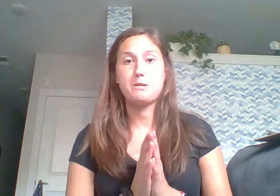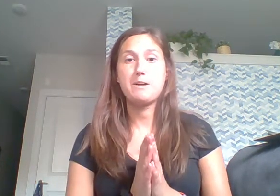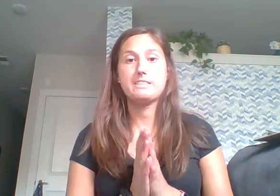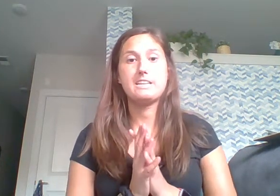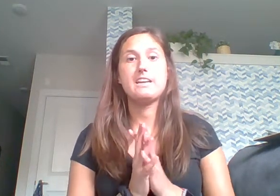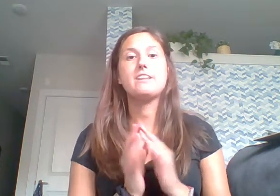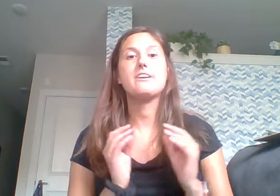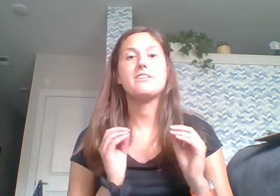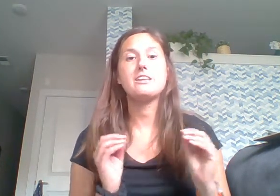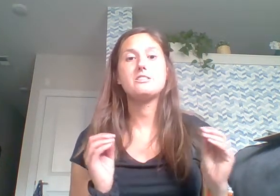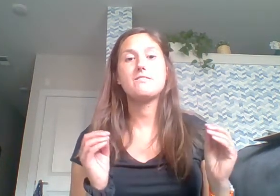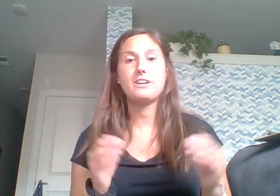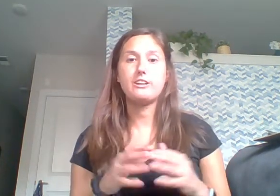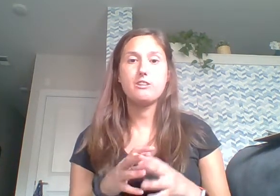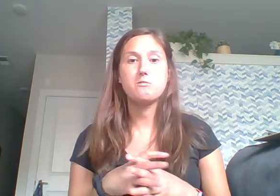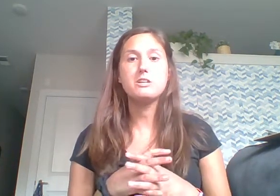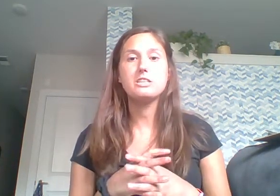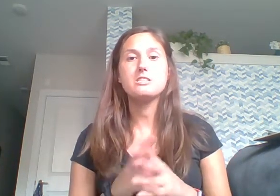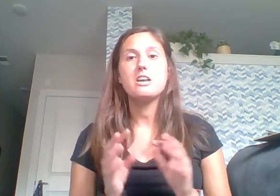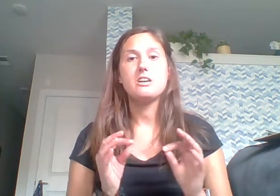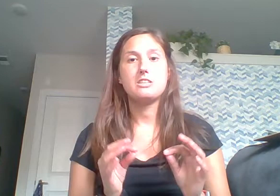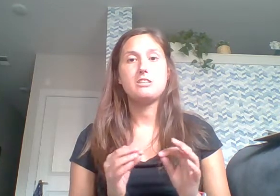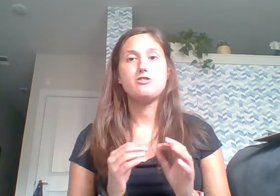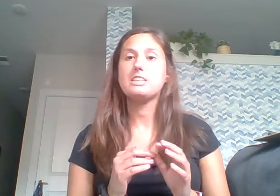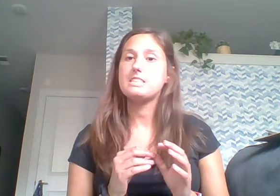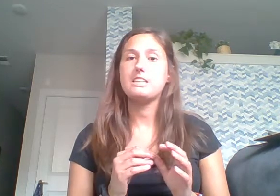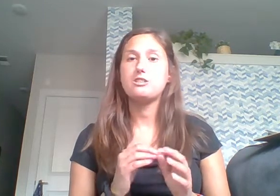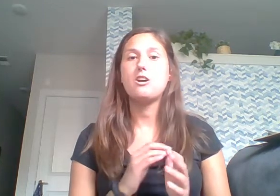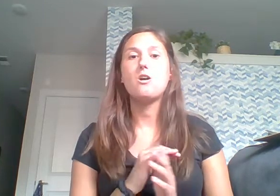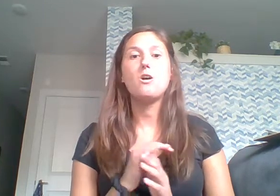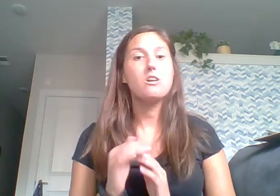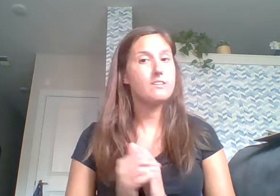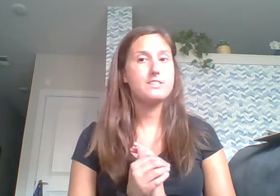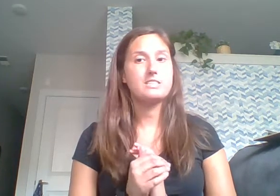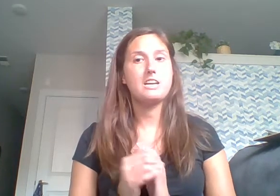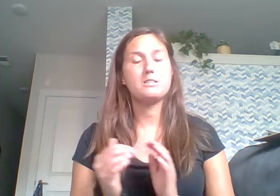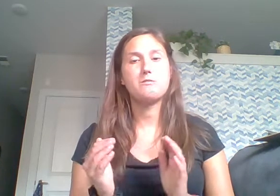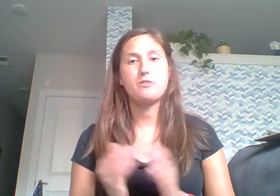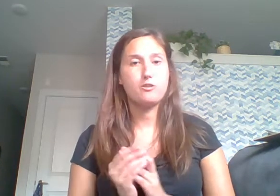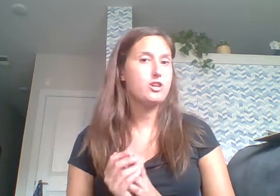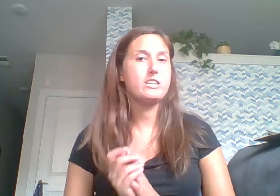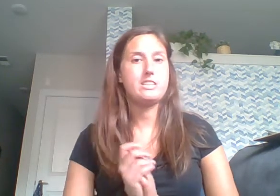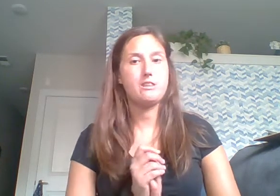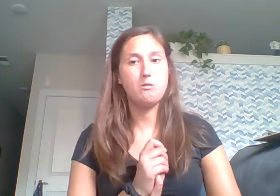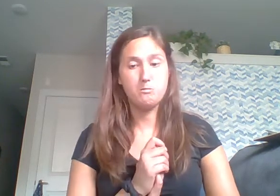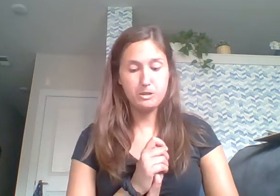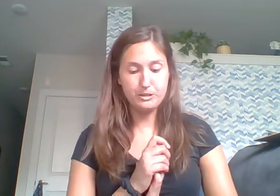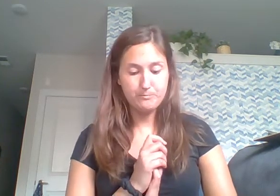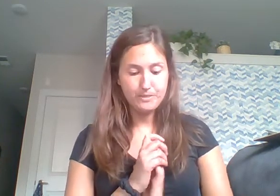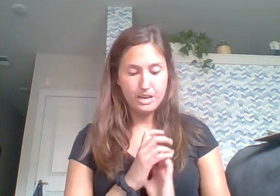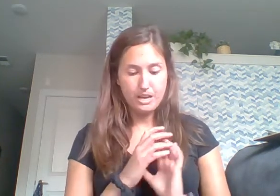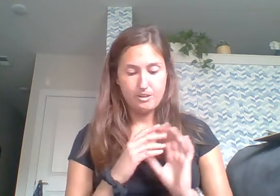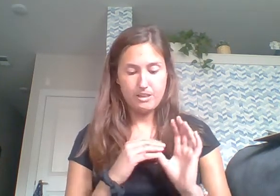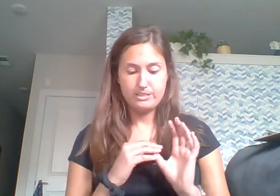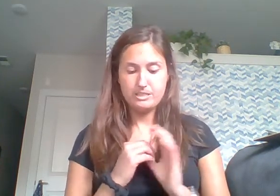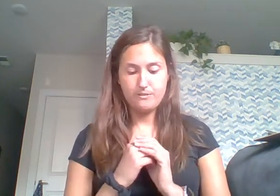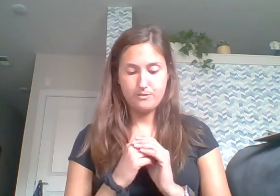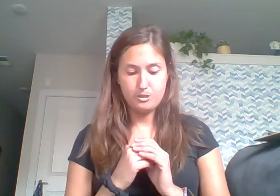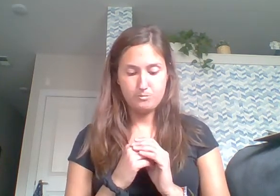put it back together. These are very long words, so I need you listening to all of the sounds before you try to say the whole word. Okay, this is the first